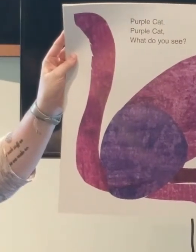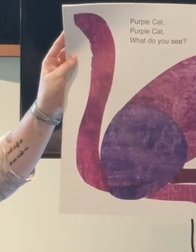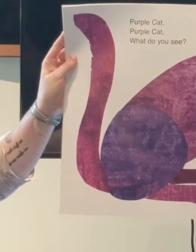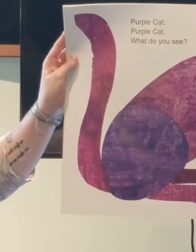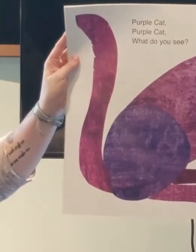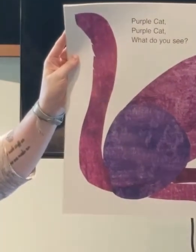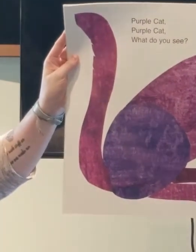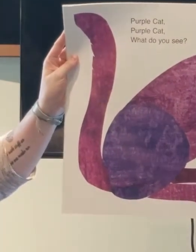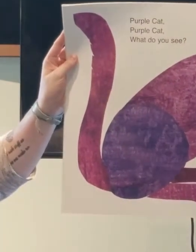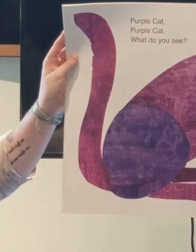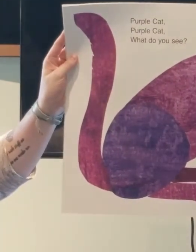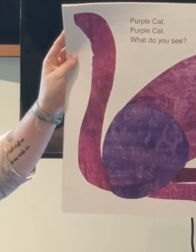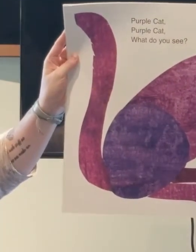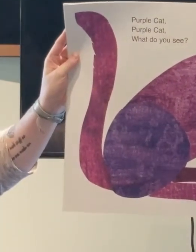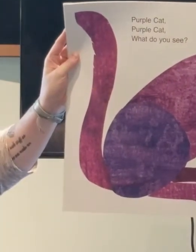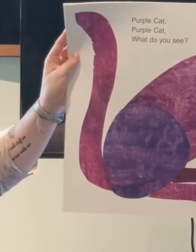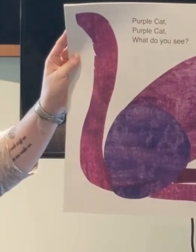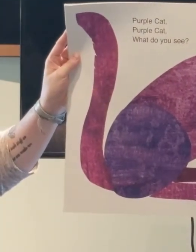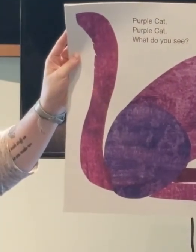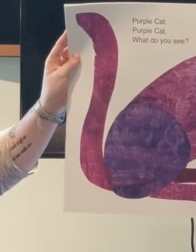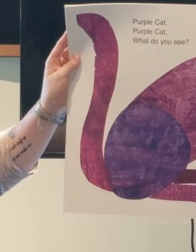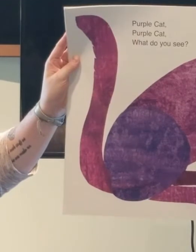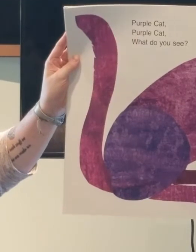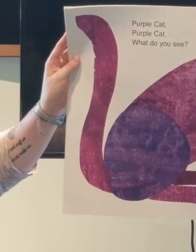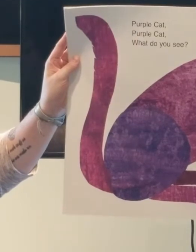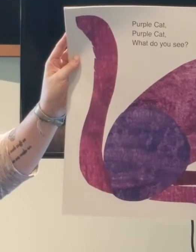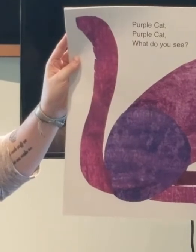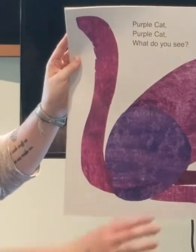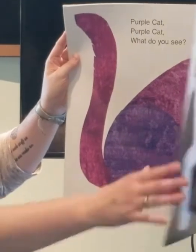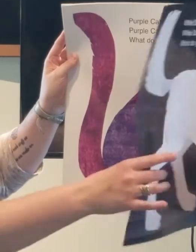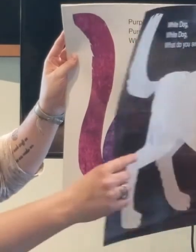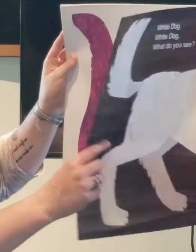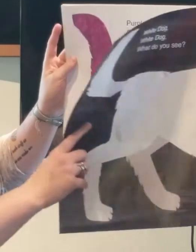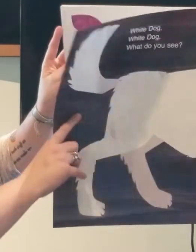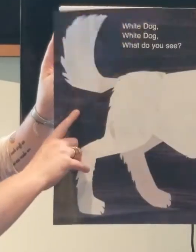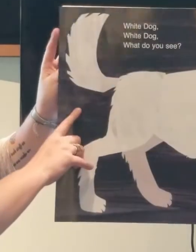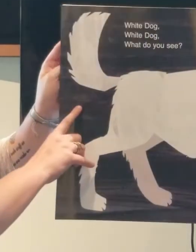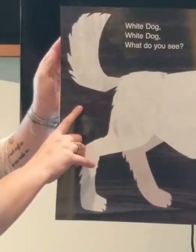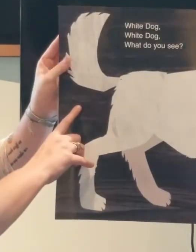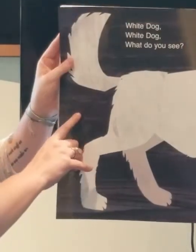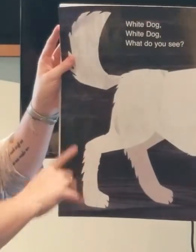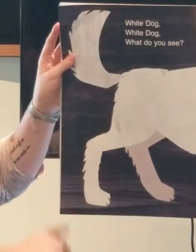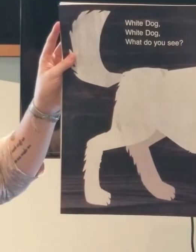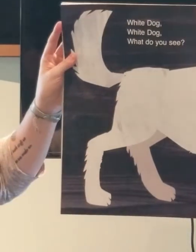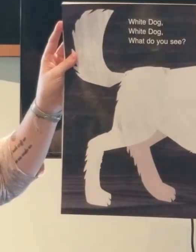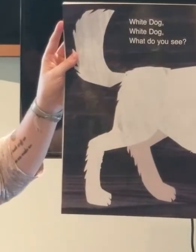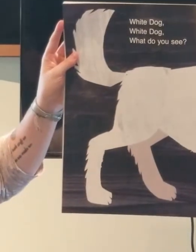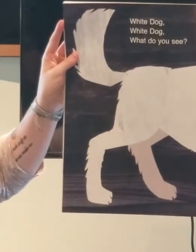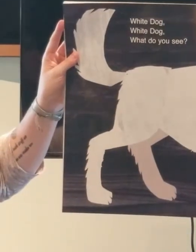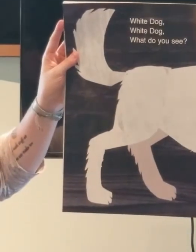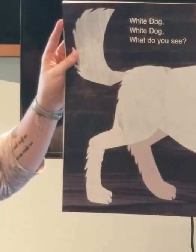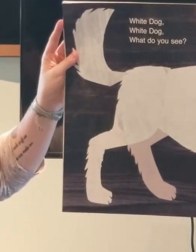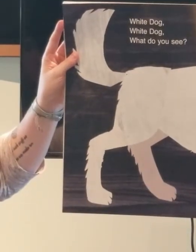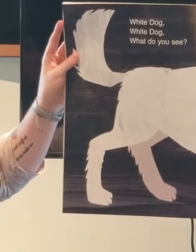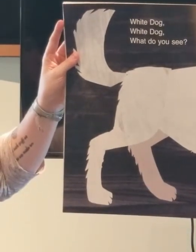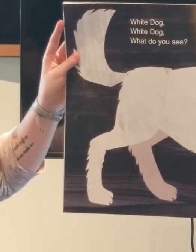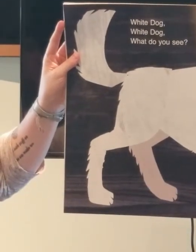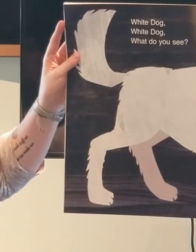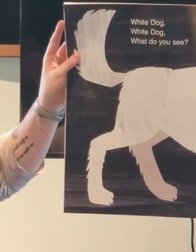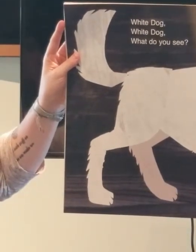a white dog looking at me. White dog, white dog, white do you see?